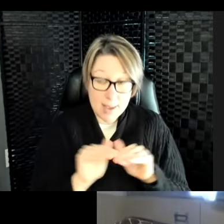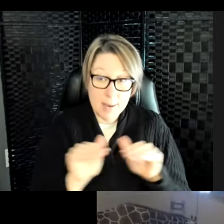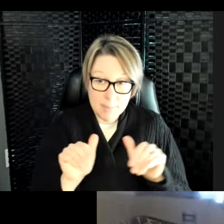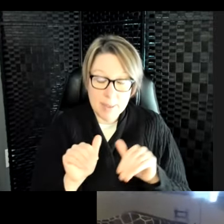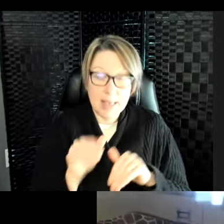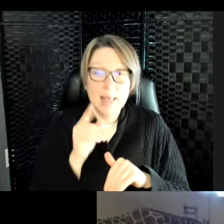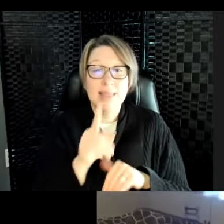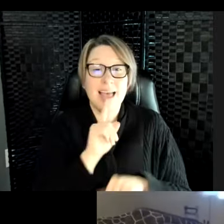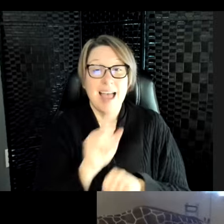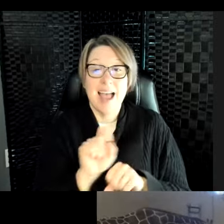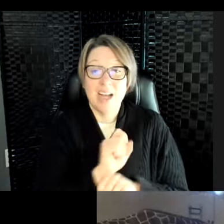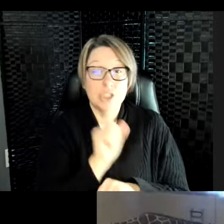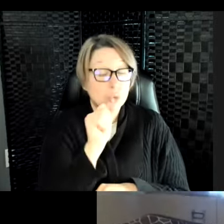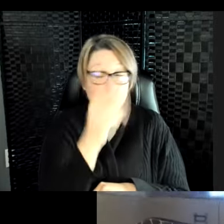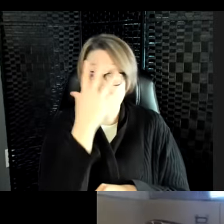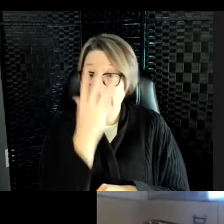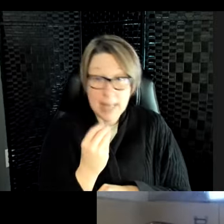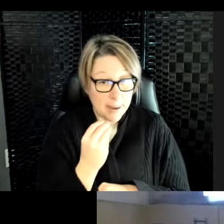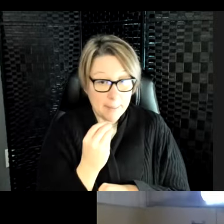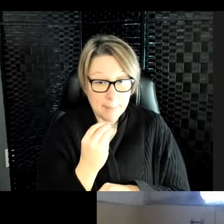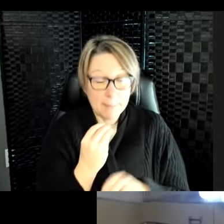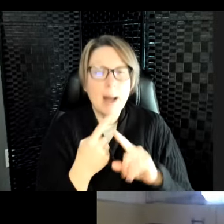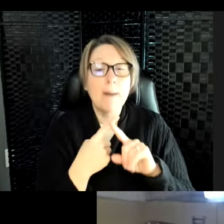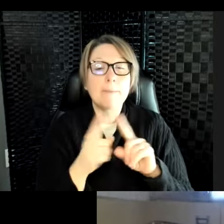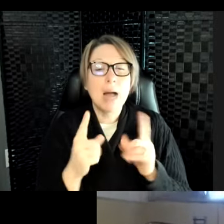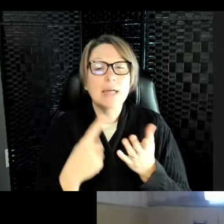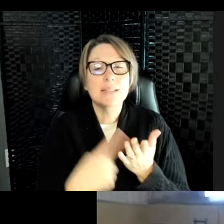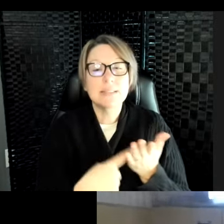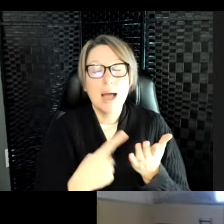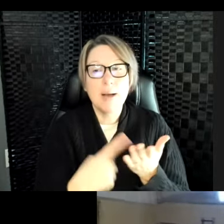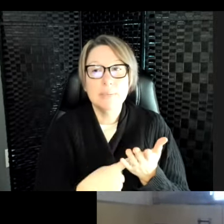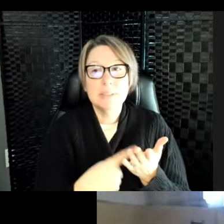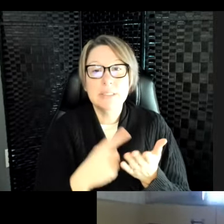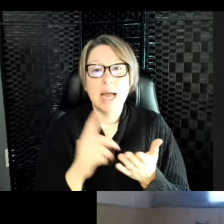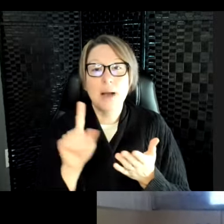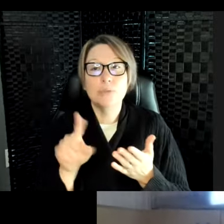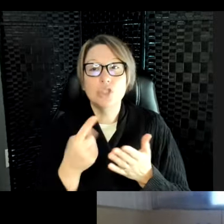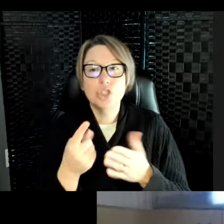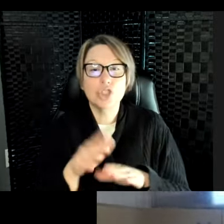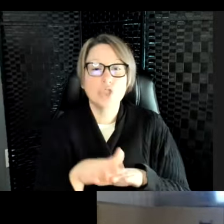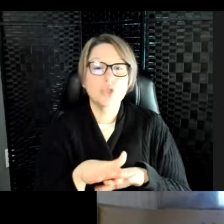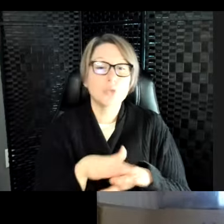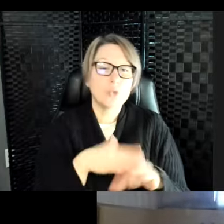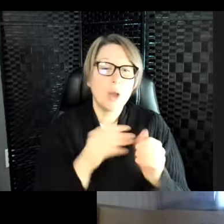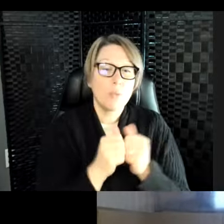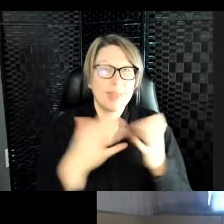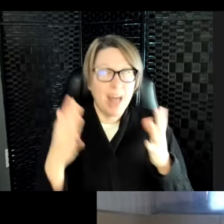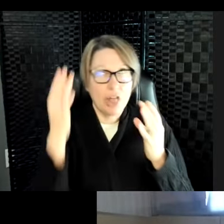don't sleep, but they do sometimes just swim without thinking a lot. Ah,